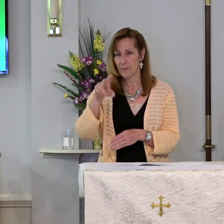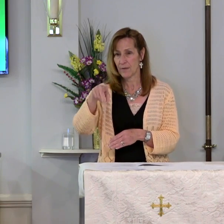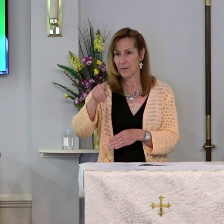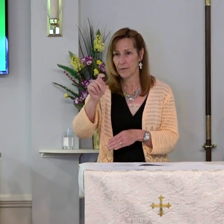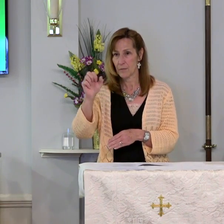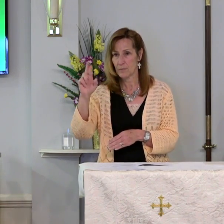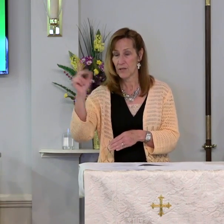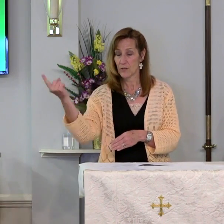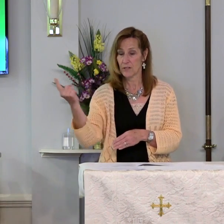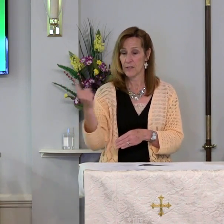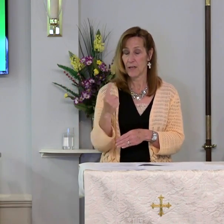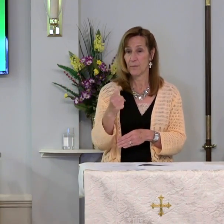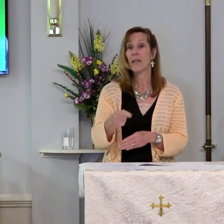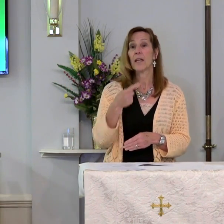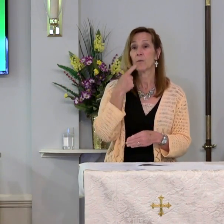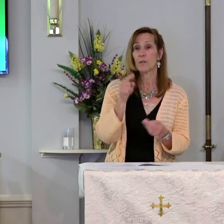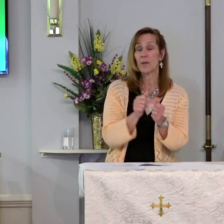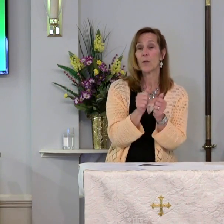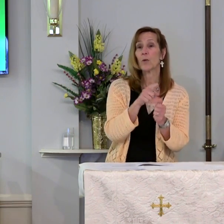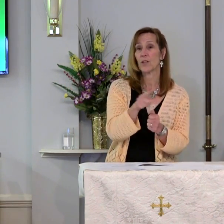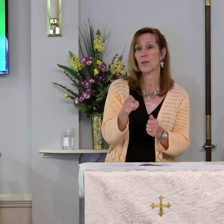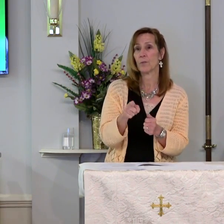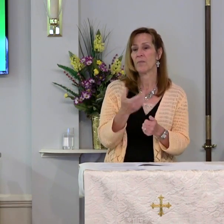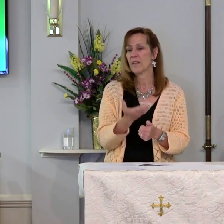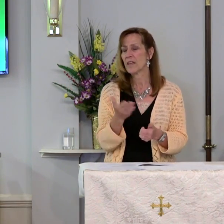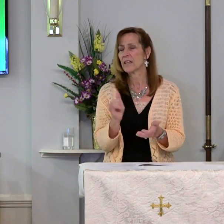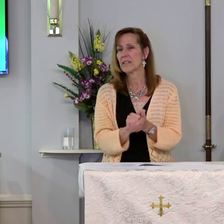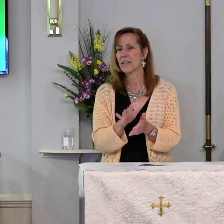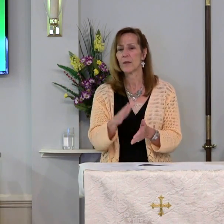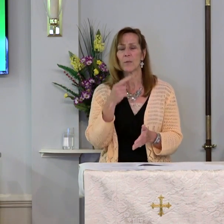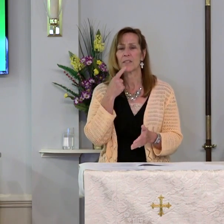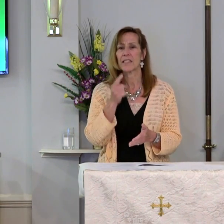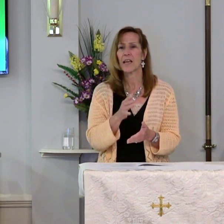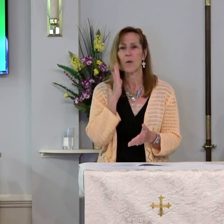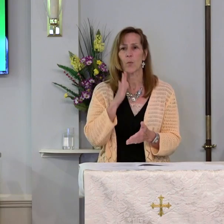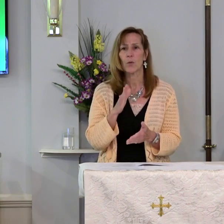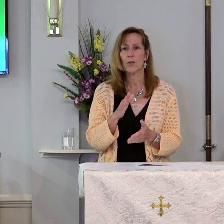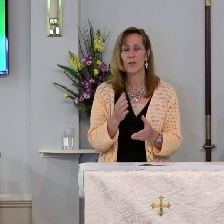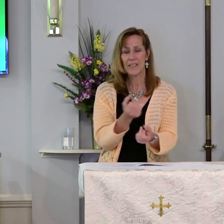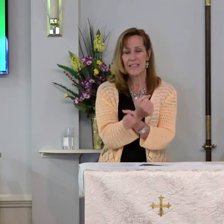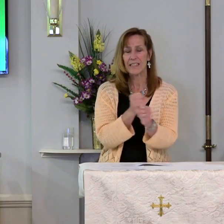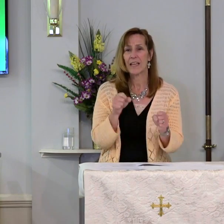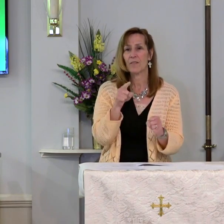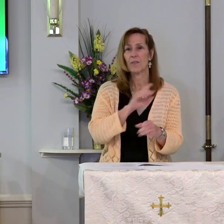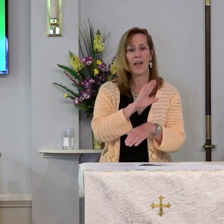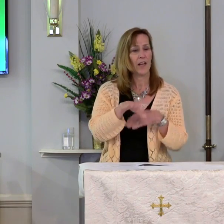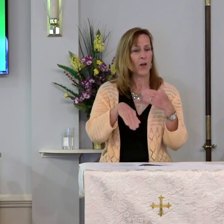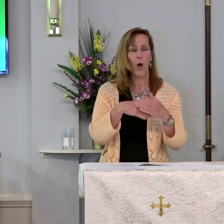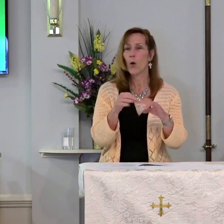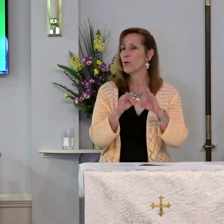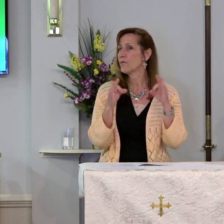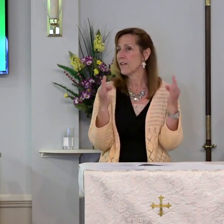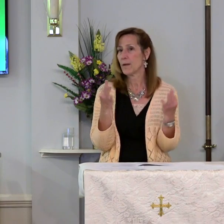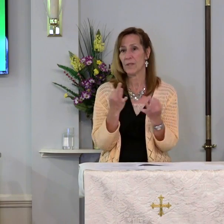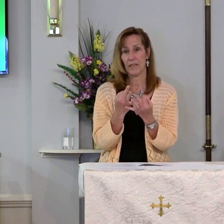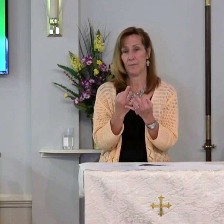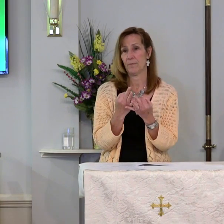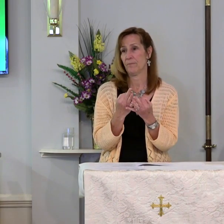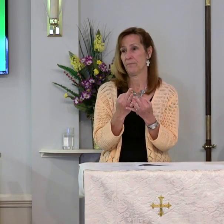He will speak to you. The things he will say will save you and all your family.